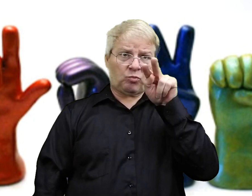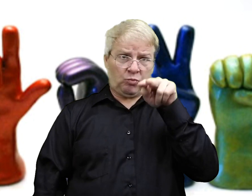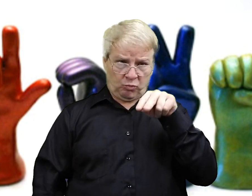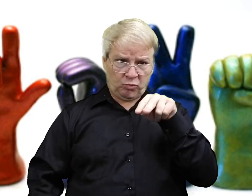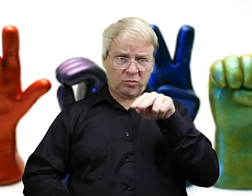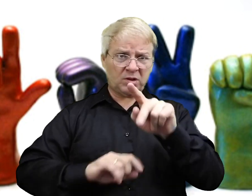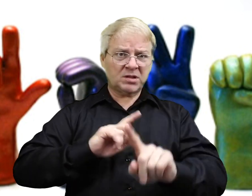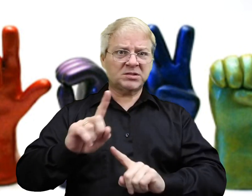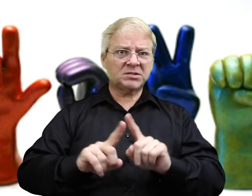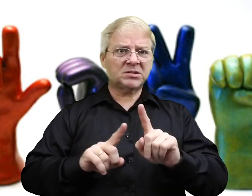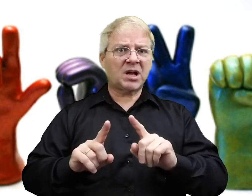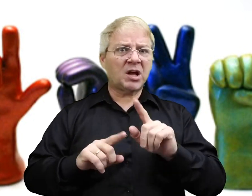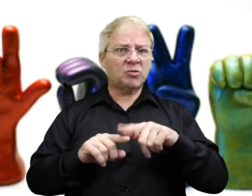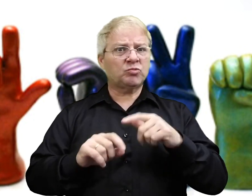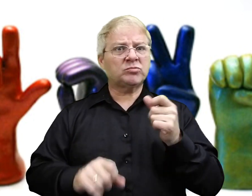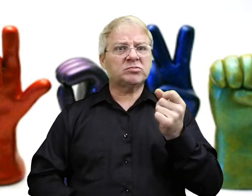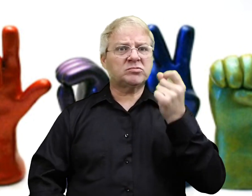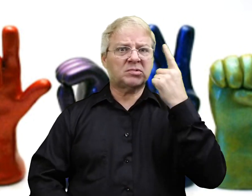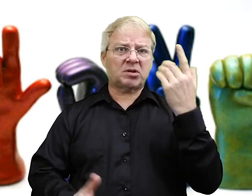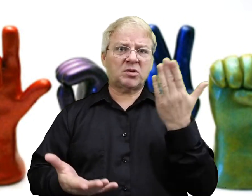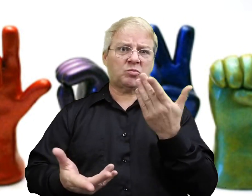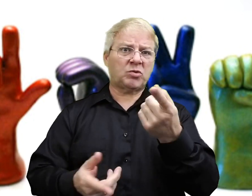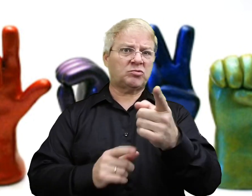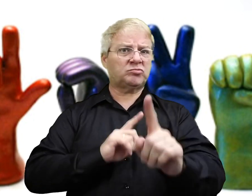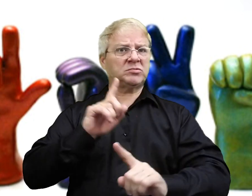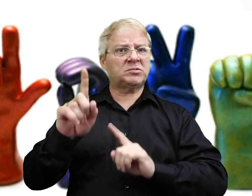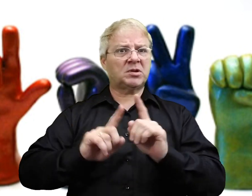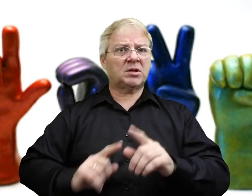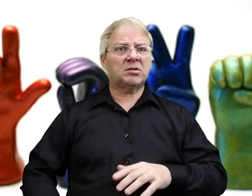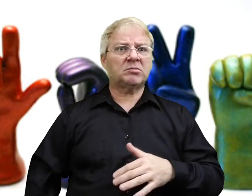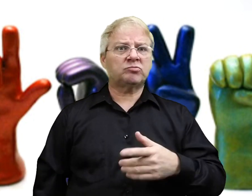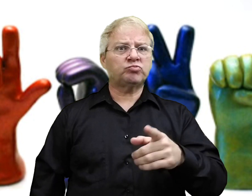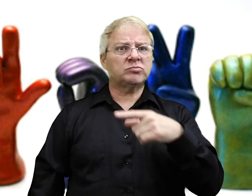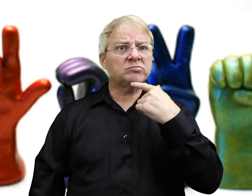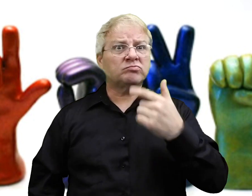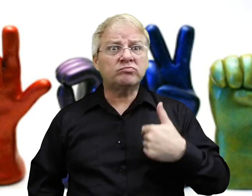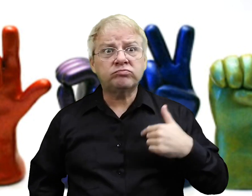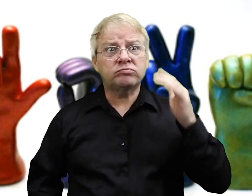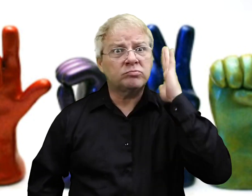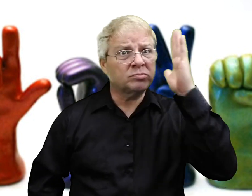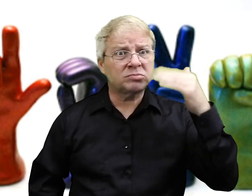Sometimes, I actually don't actually have to look at your hands and what you're signing to understand what you're saying.